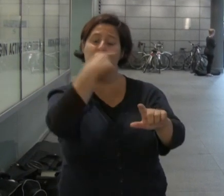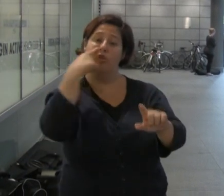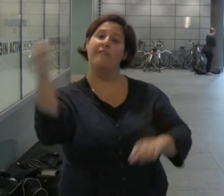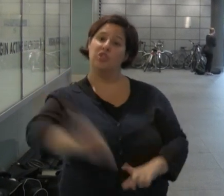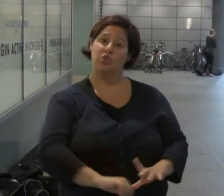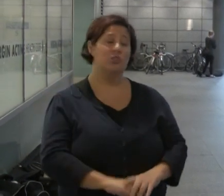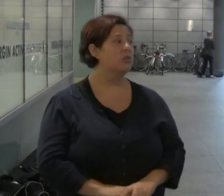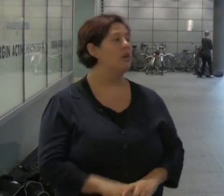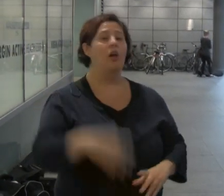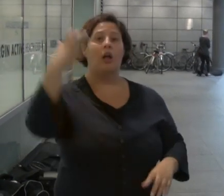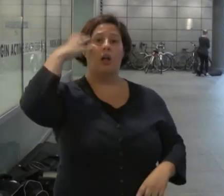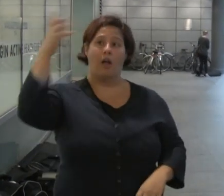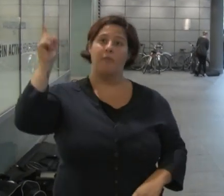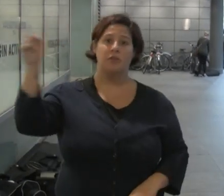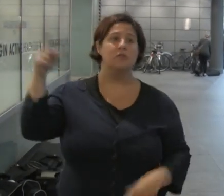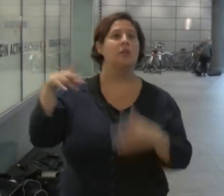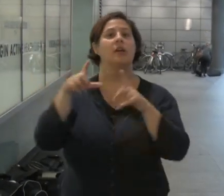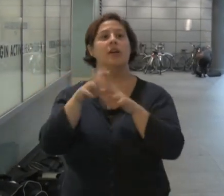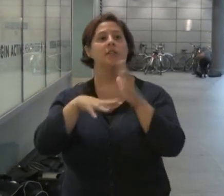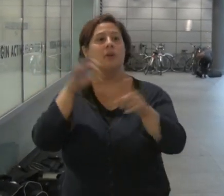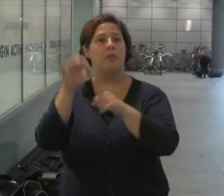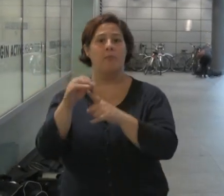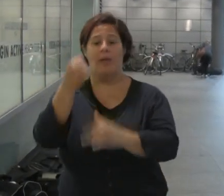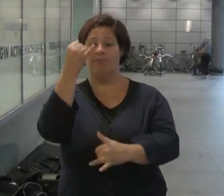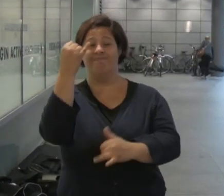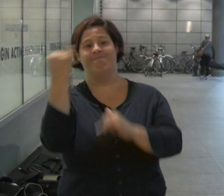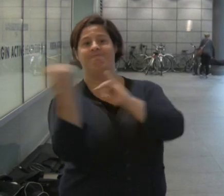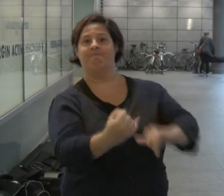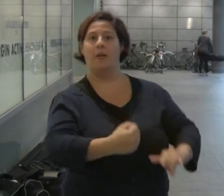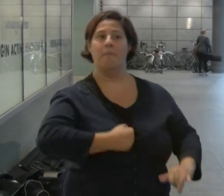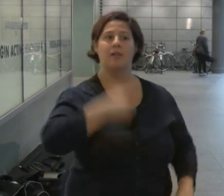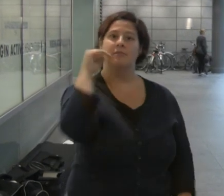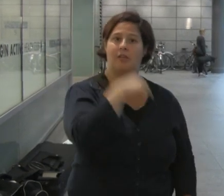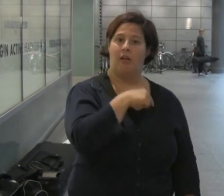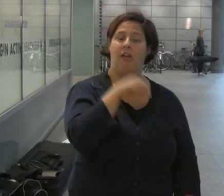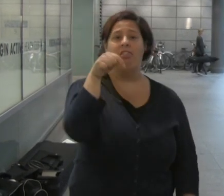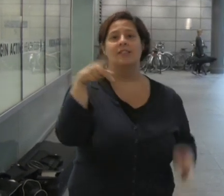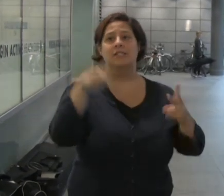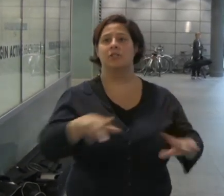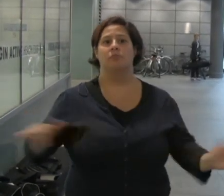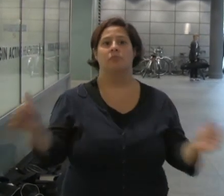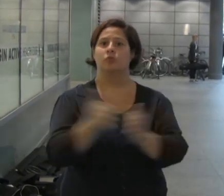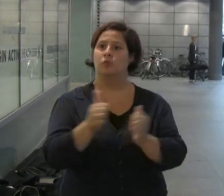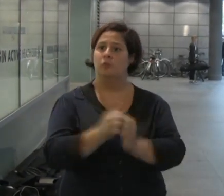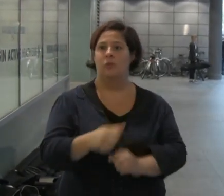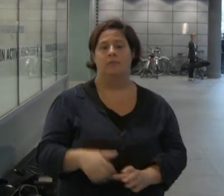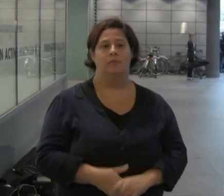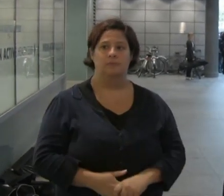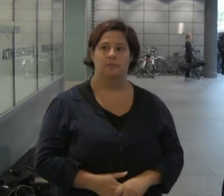The government, the DWP, trailed my son. The system was not fit for purpose.